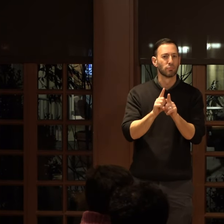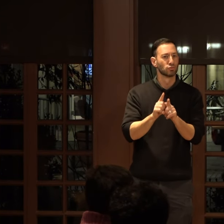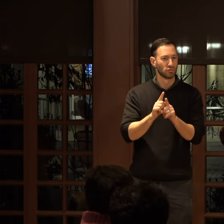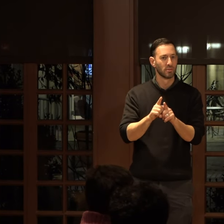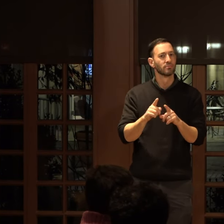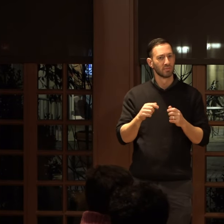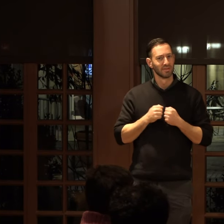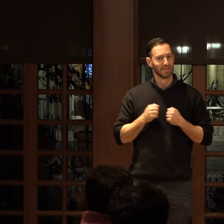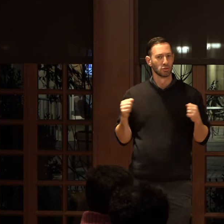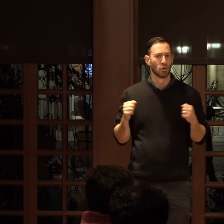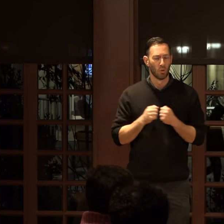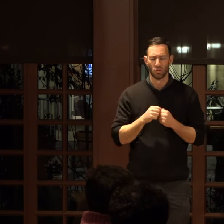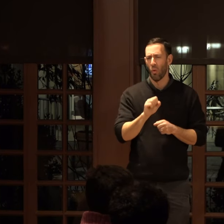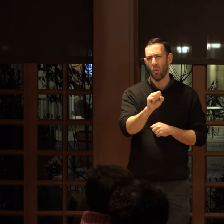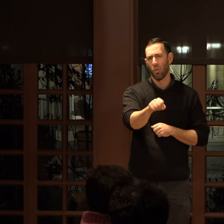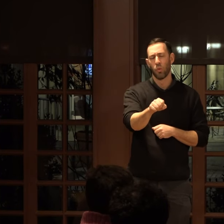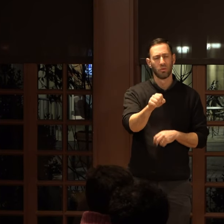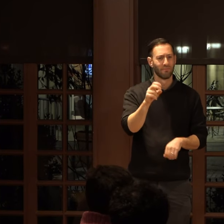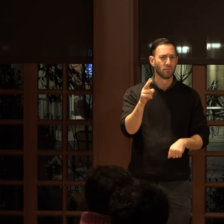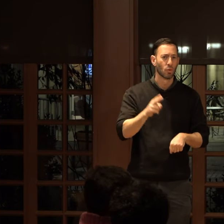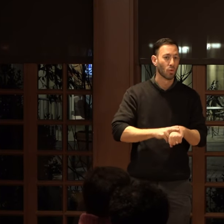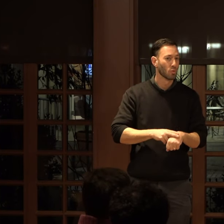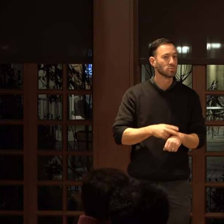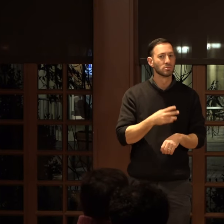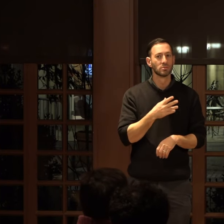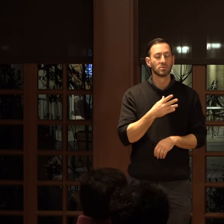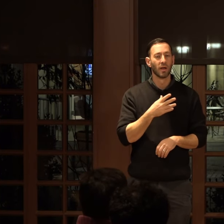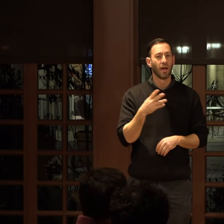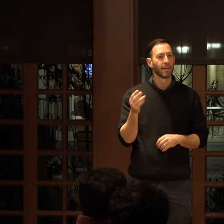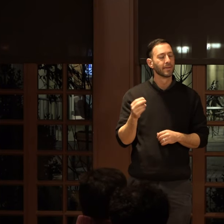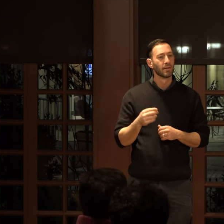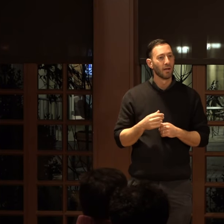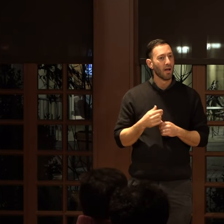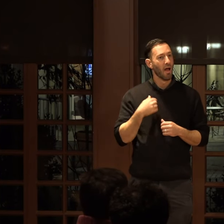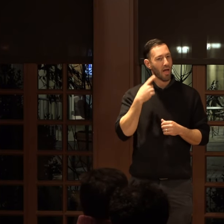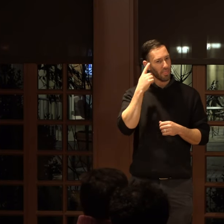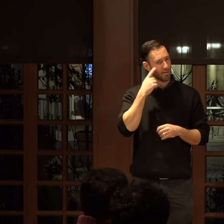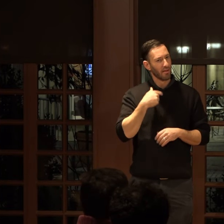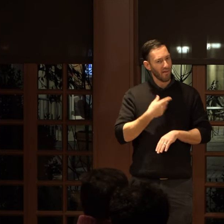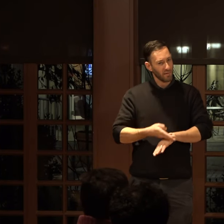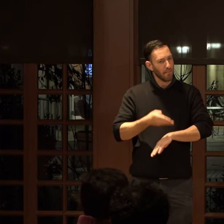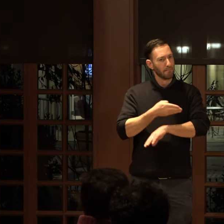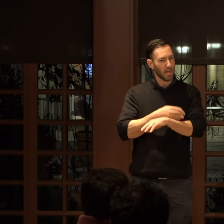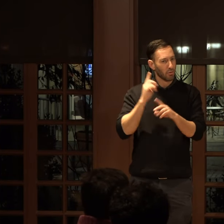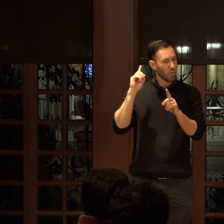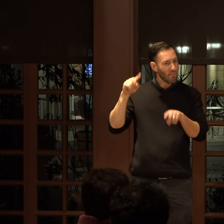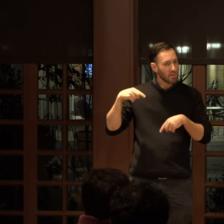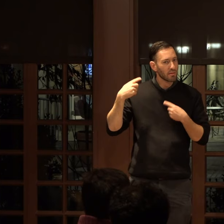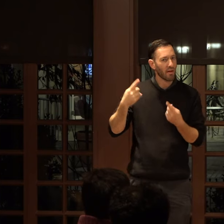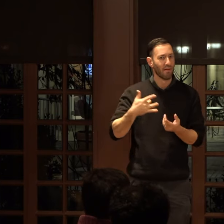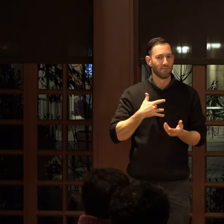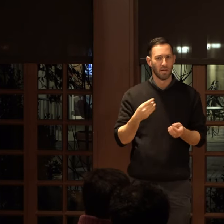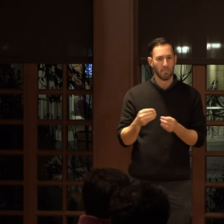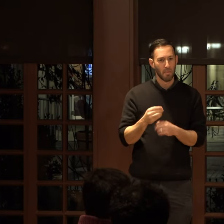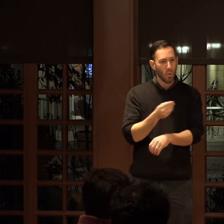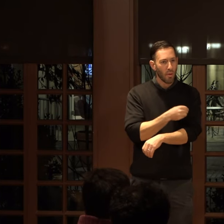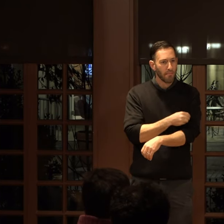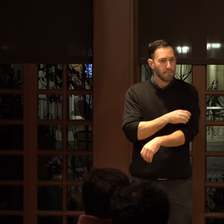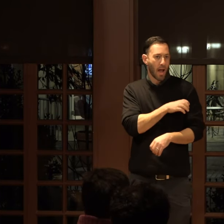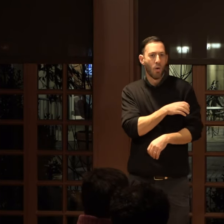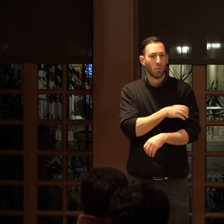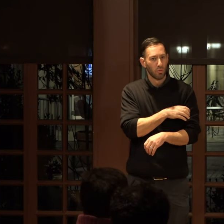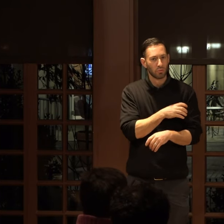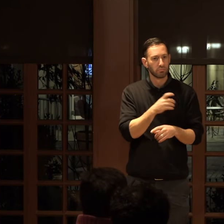of disclosure. Absolutely. And I just don't, I think I've gotten better over time. I felt more empowered over time.